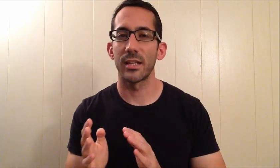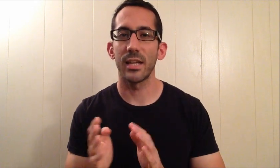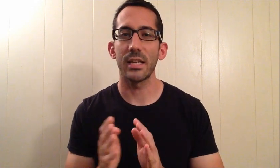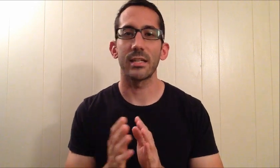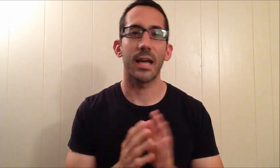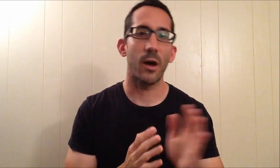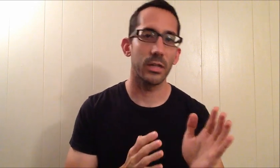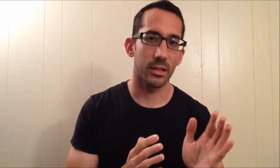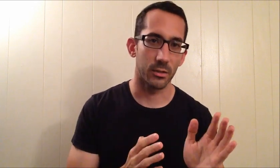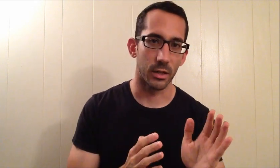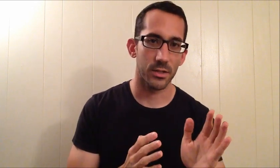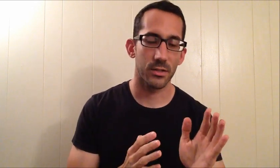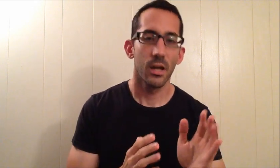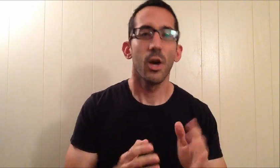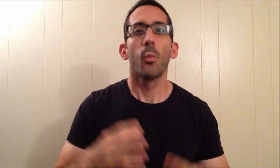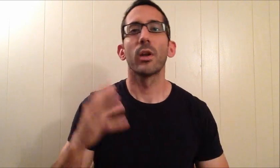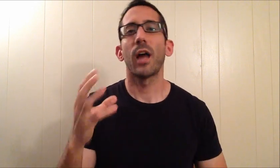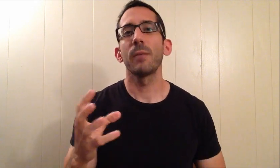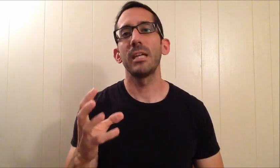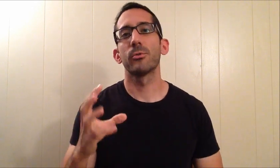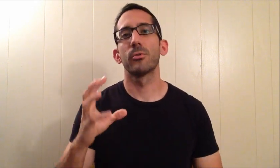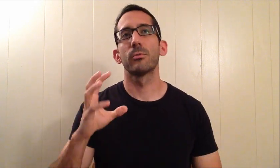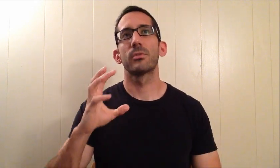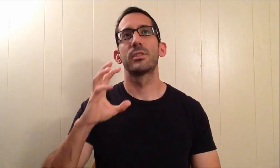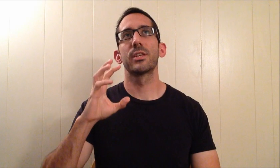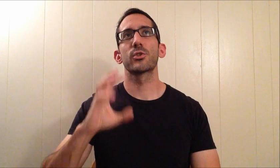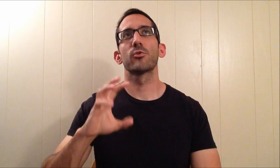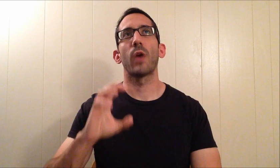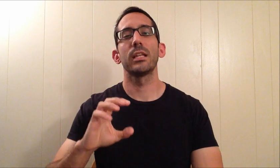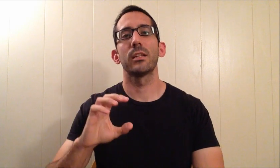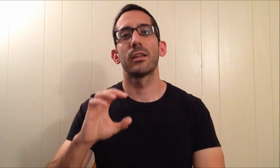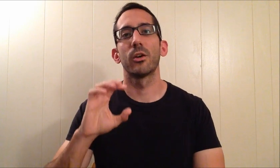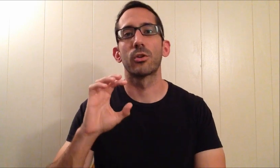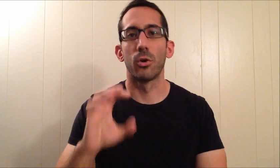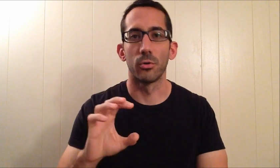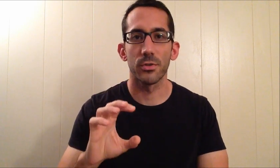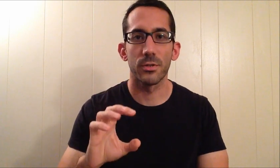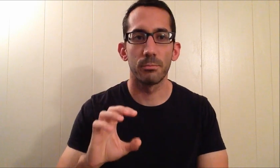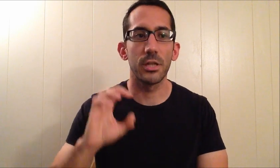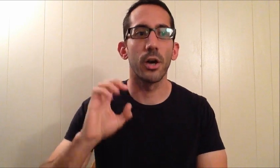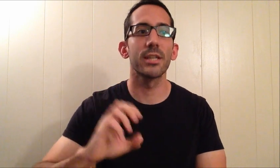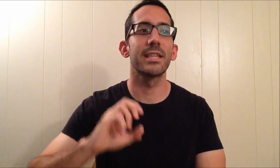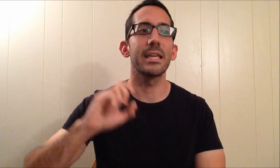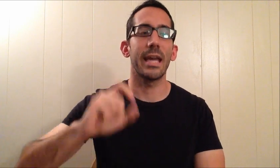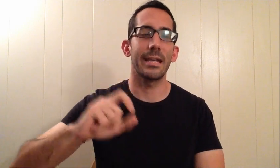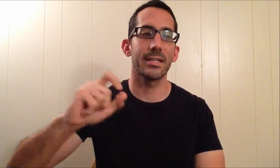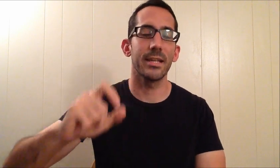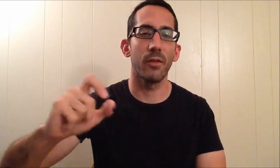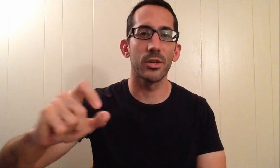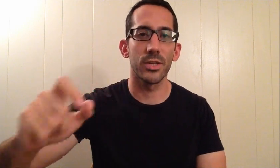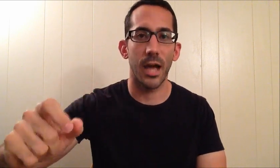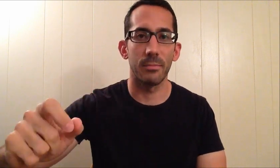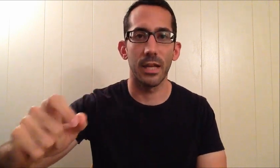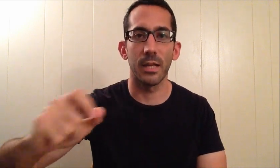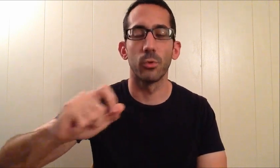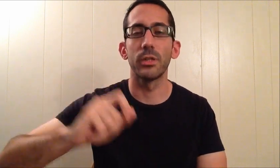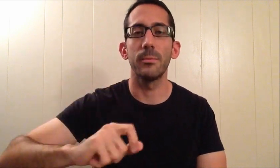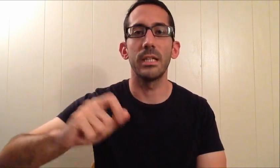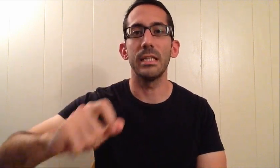and taking calculated risks. When a lot of people discredit their goals because they can't see every step that it will be